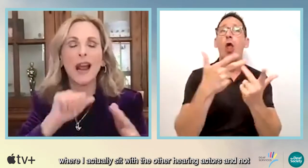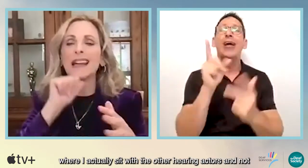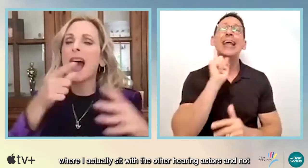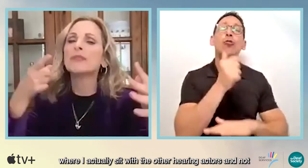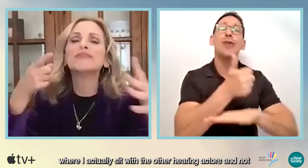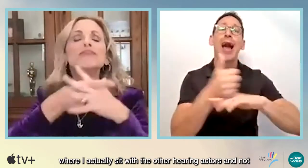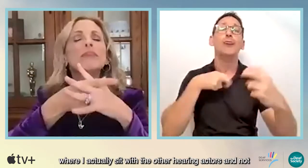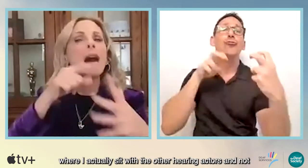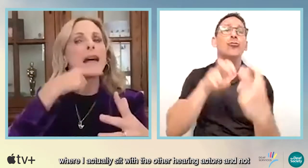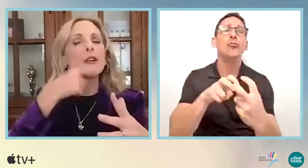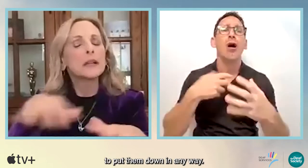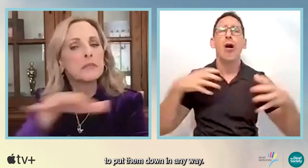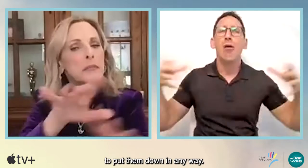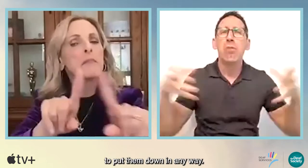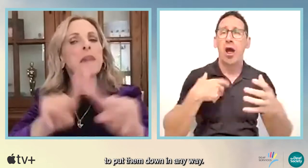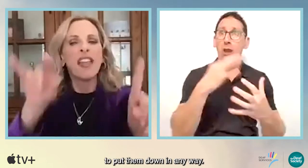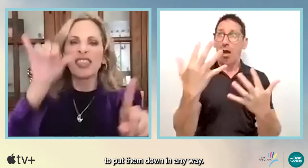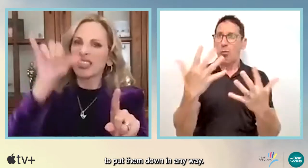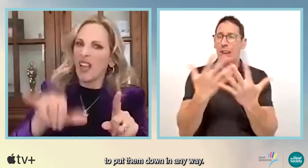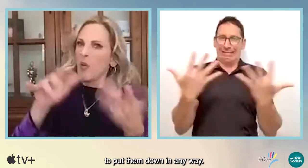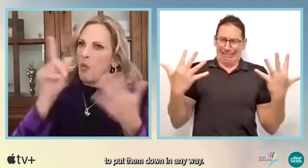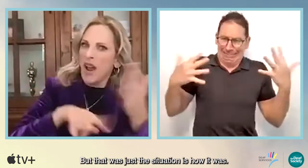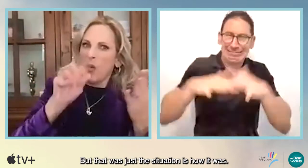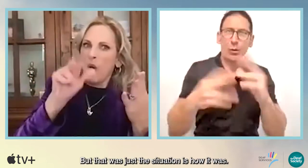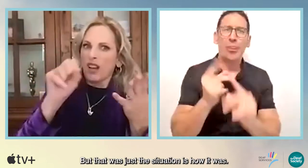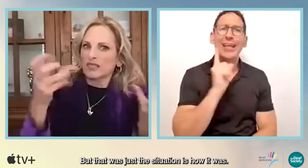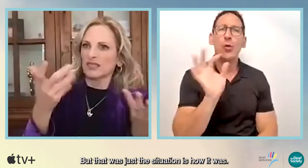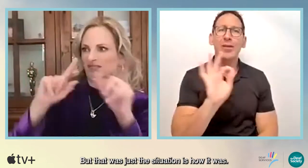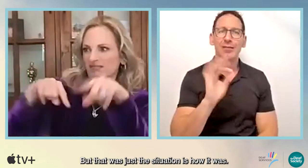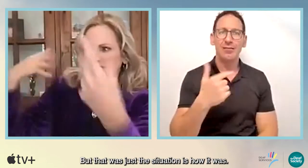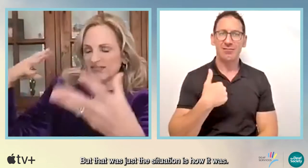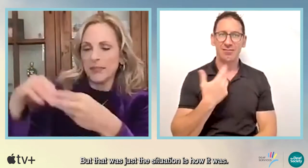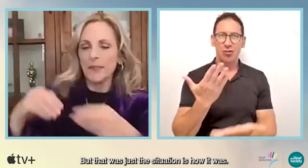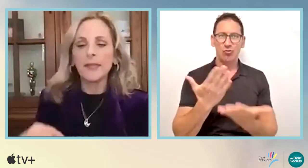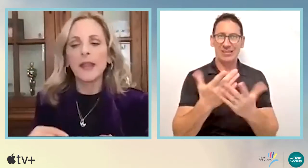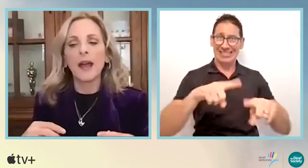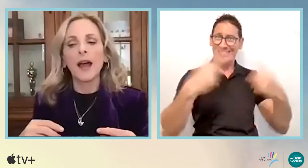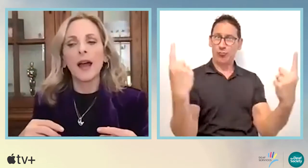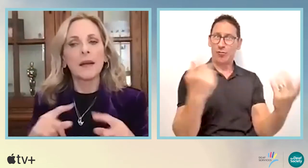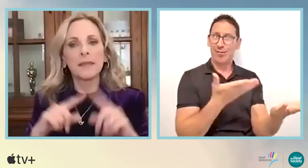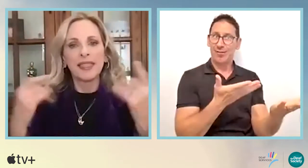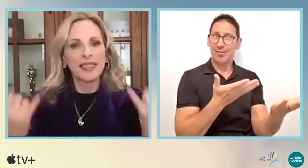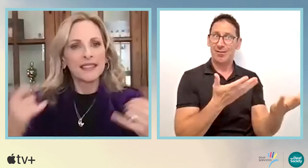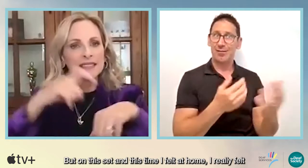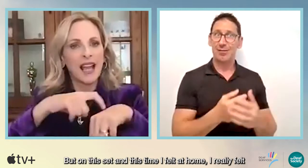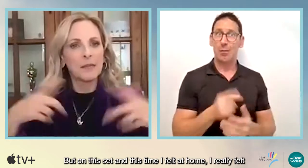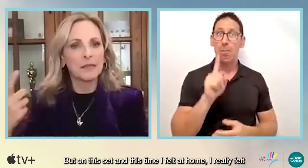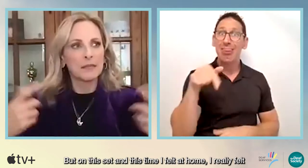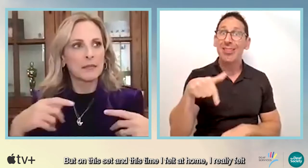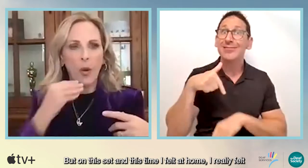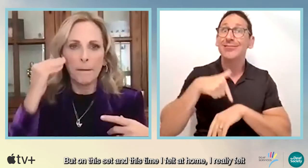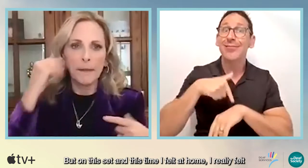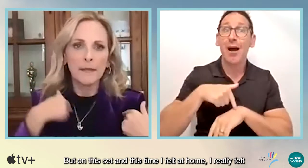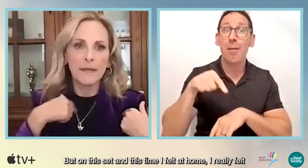the other hearing actors and not to, to put them down in any way, but that was just the situation is how it was. But on this